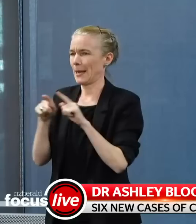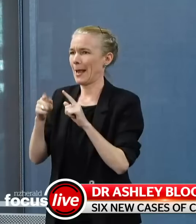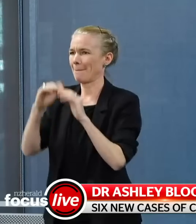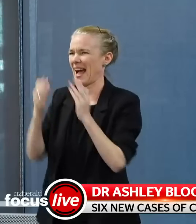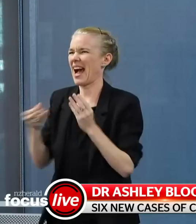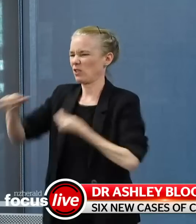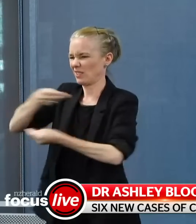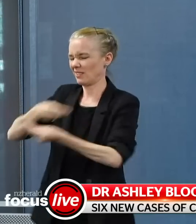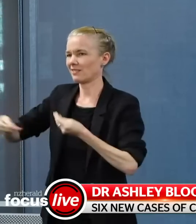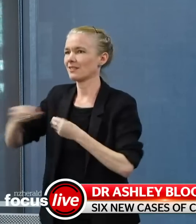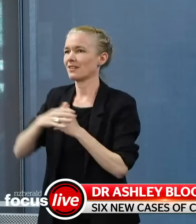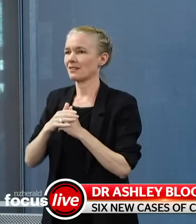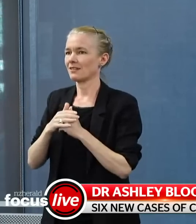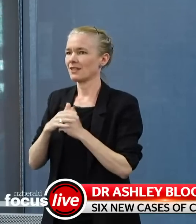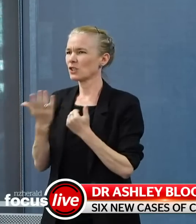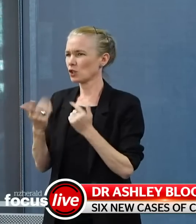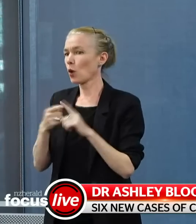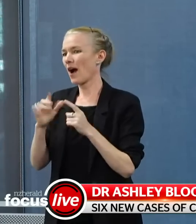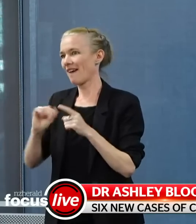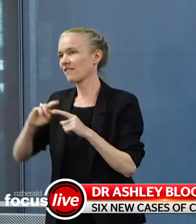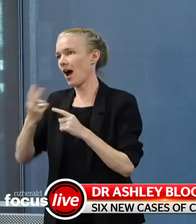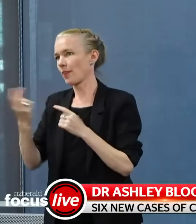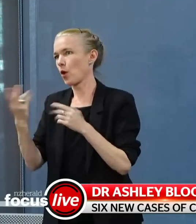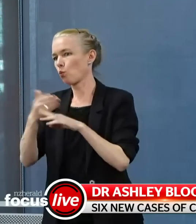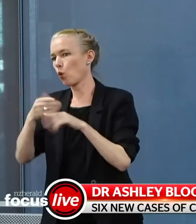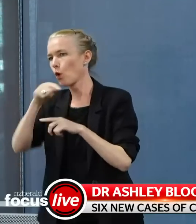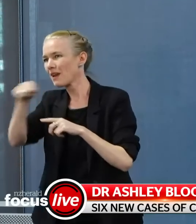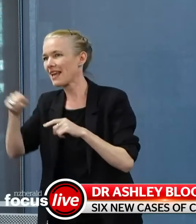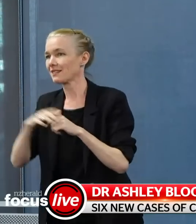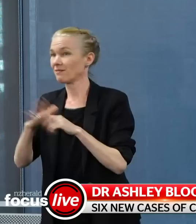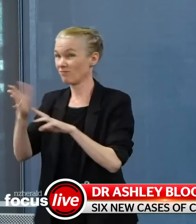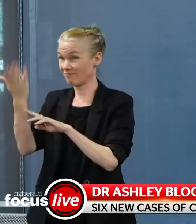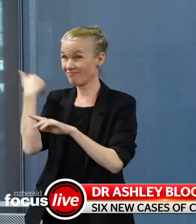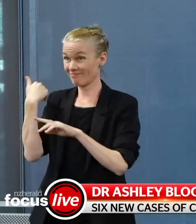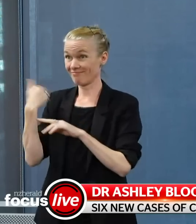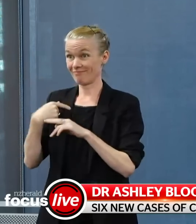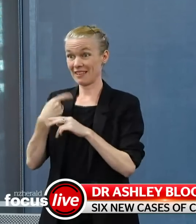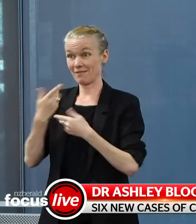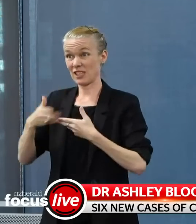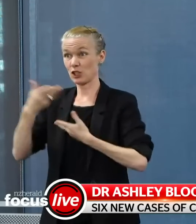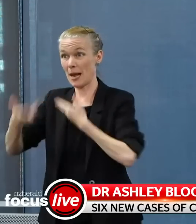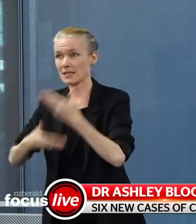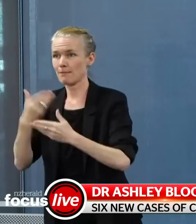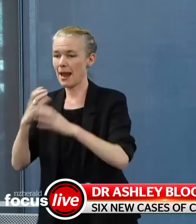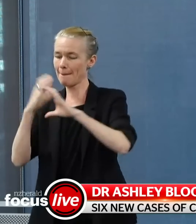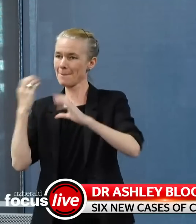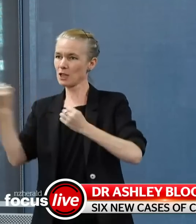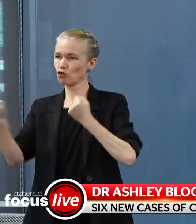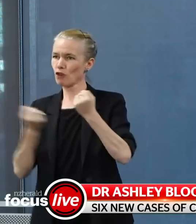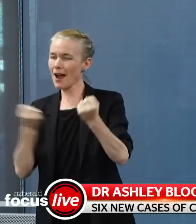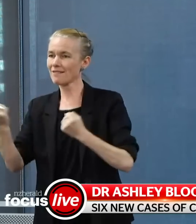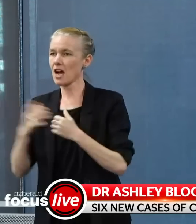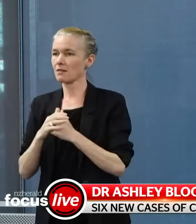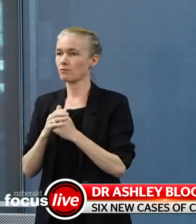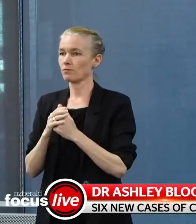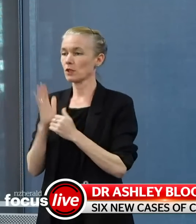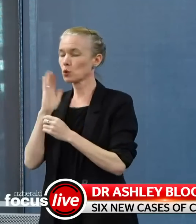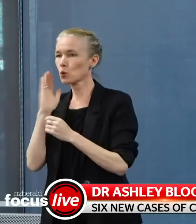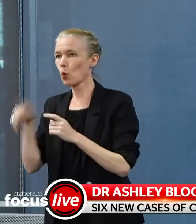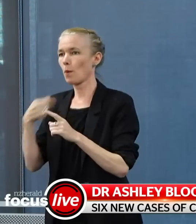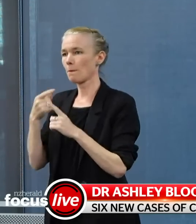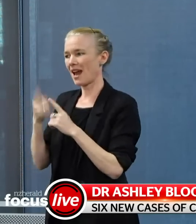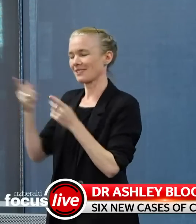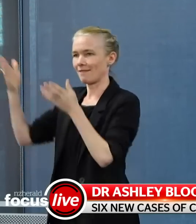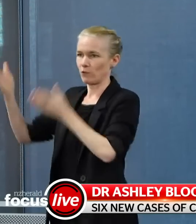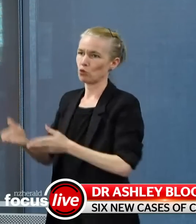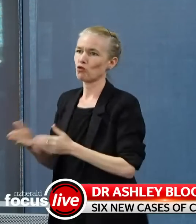several other workplaces. I've talked about a bus driver, a school, and of course then there were people at the tangi as well who are close contacts.